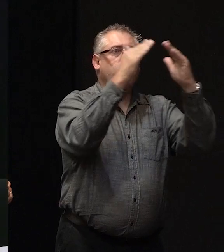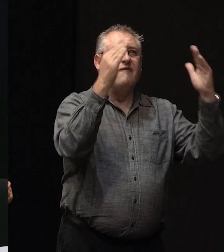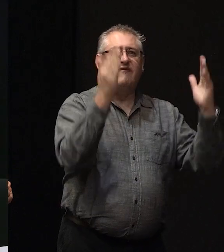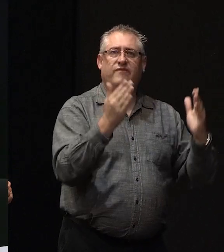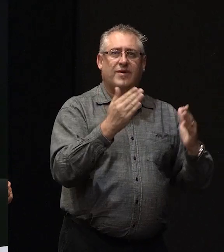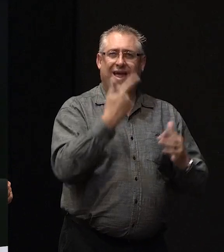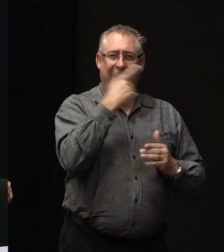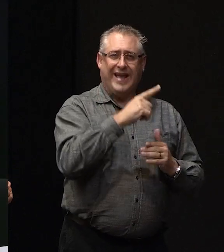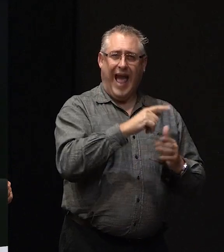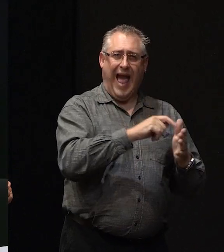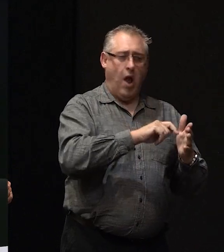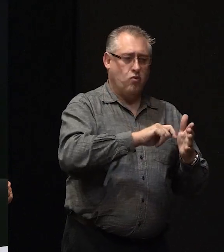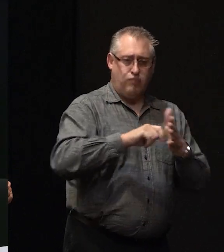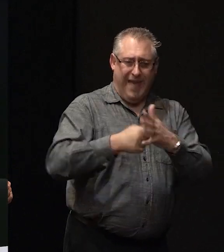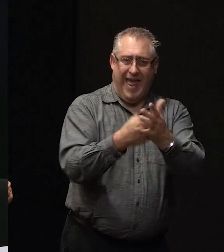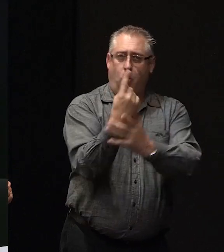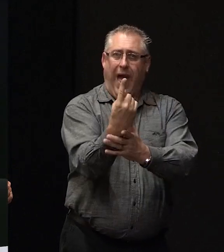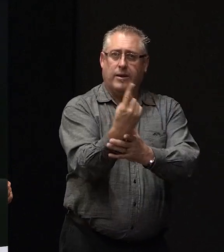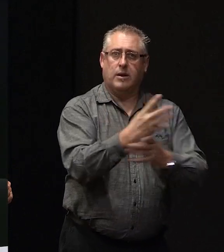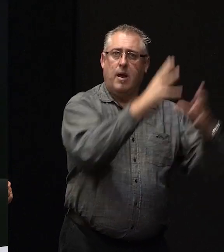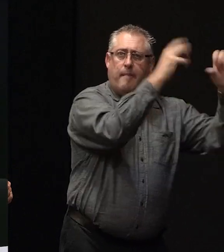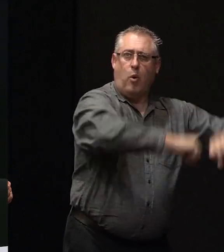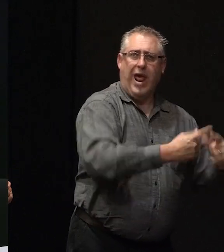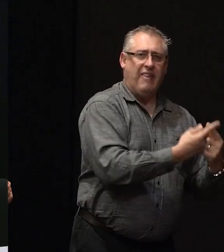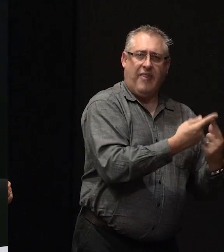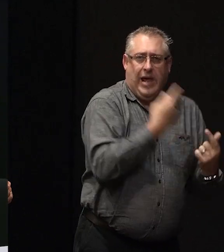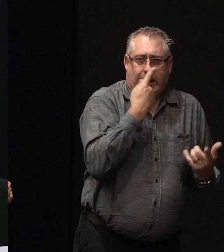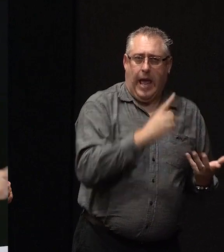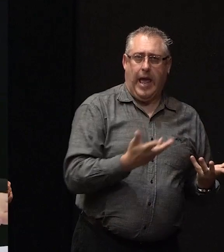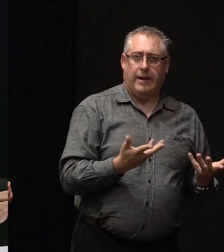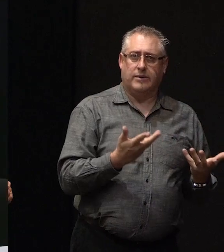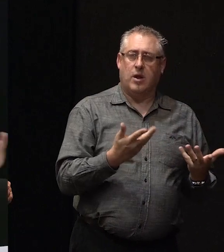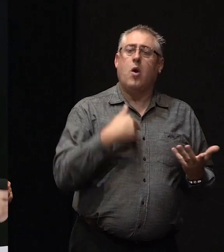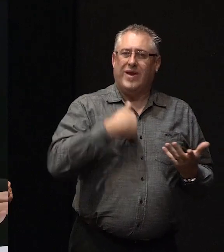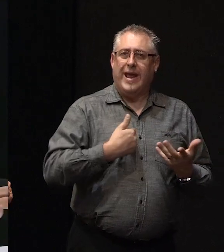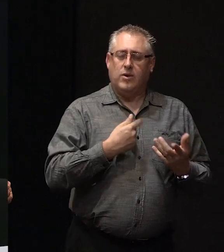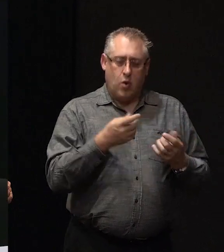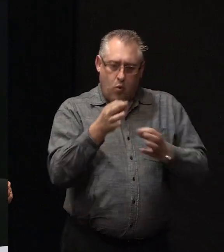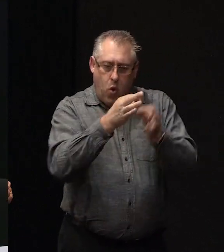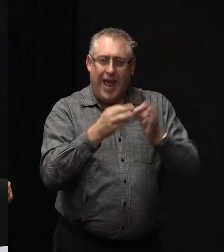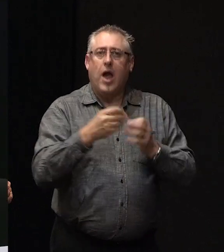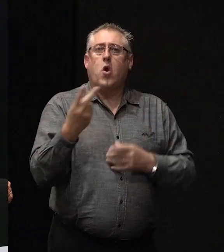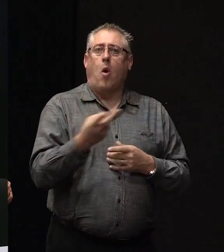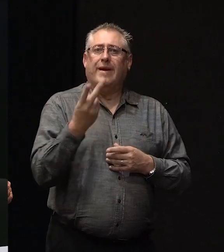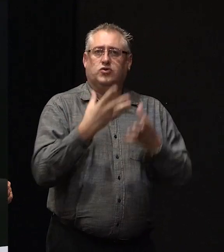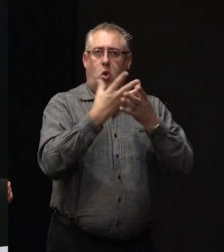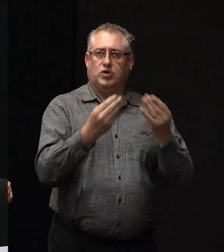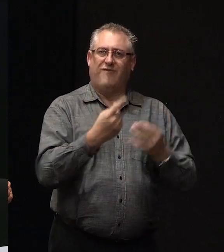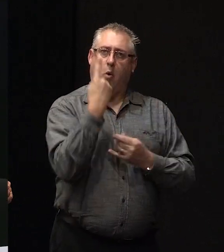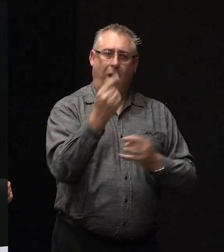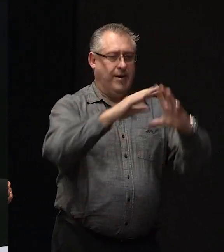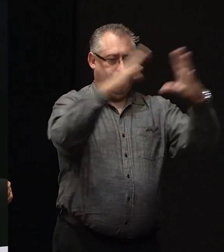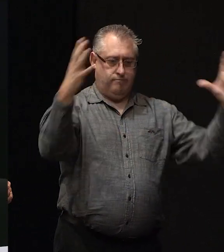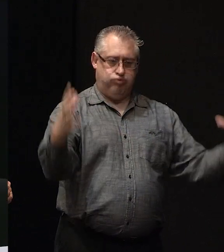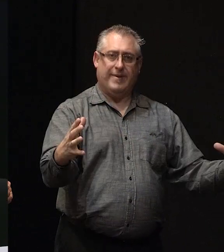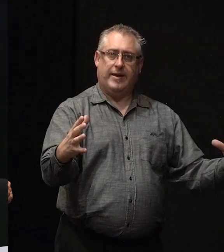repair one and demolish the other. So we have to come up with what is a common solution for the entire property, and that will be the role of the